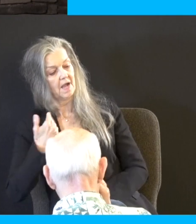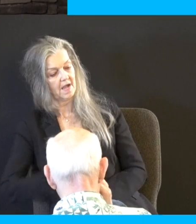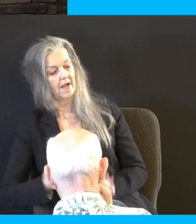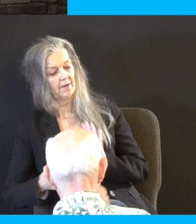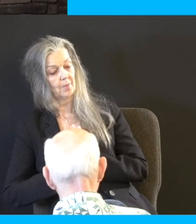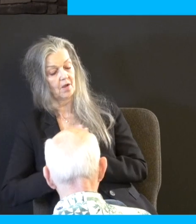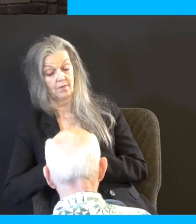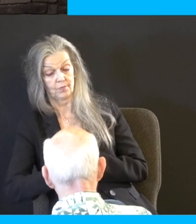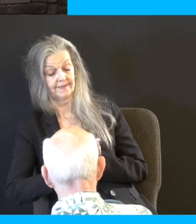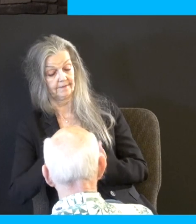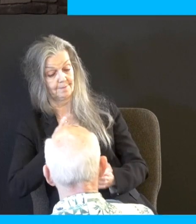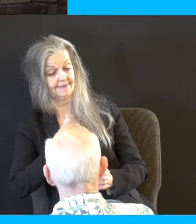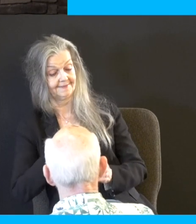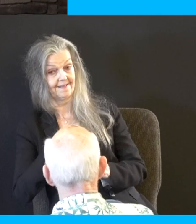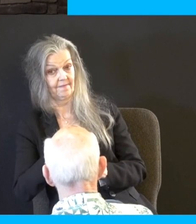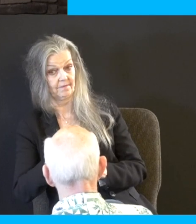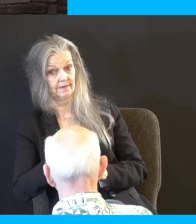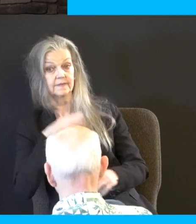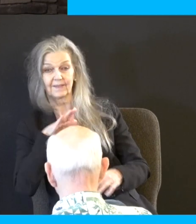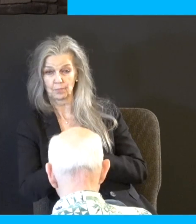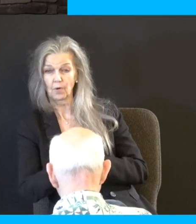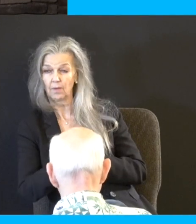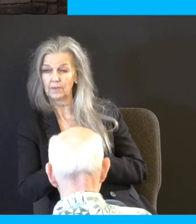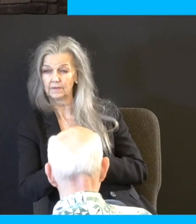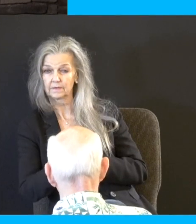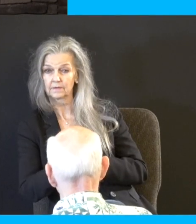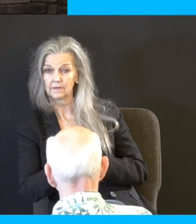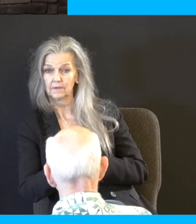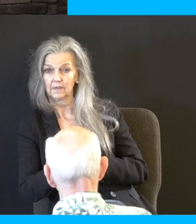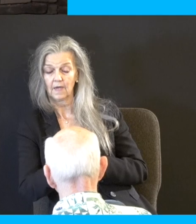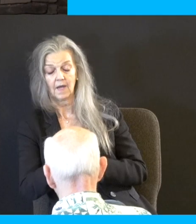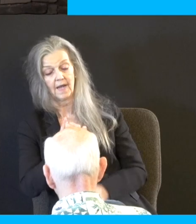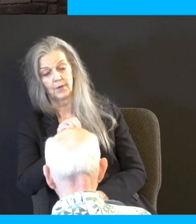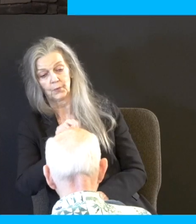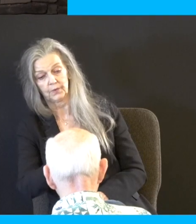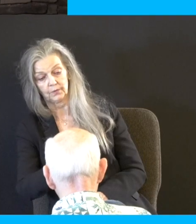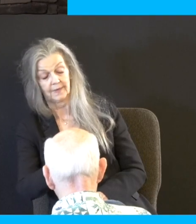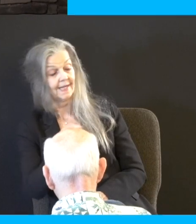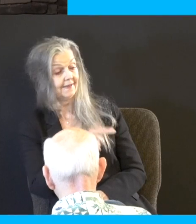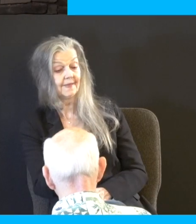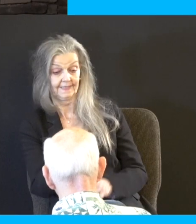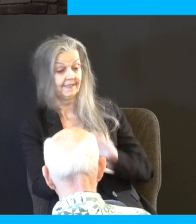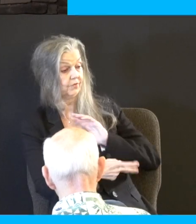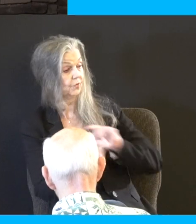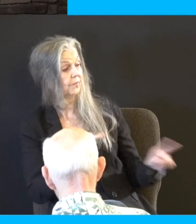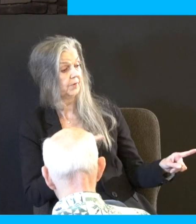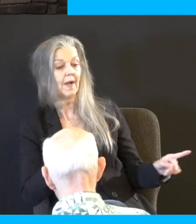my own hand. This is essentially a promissory note. I will repay it. I'll pay anything he stole from you. And he throws this